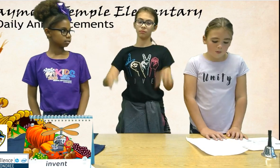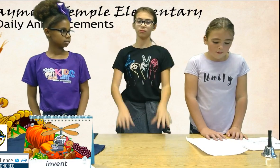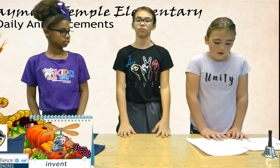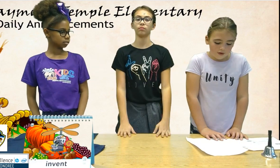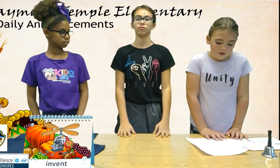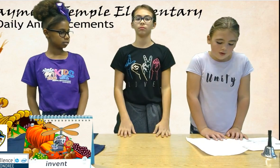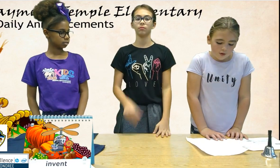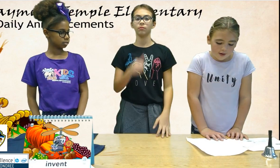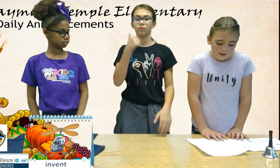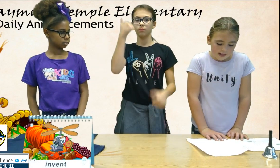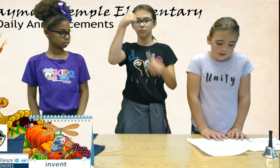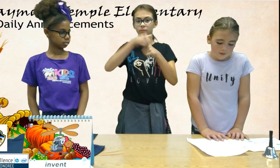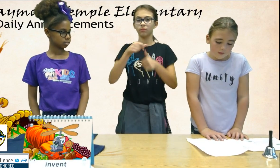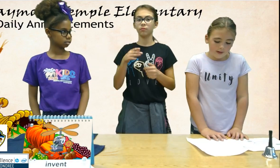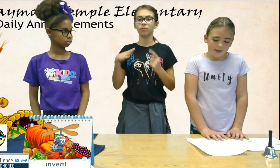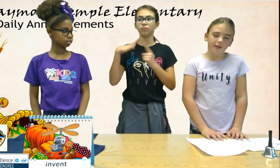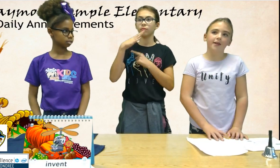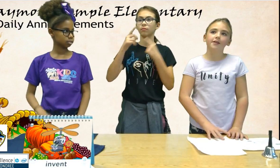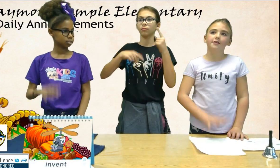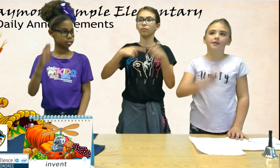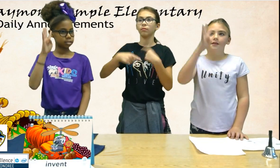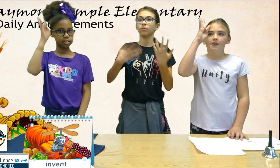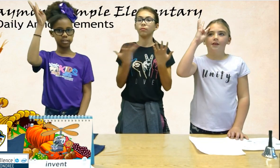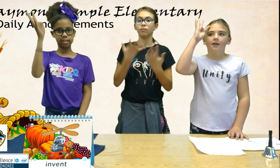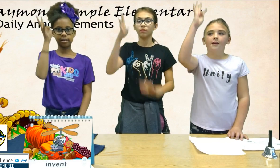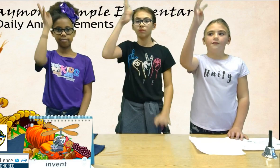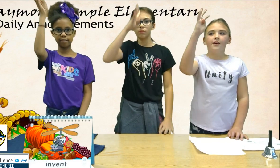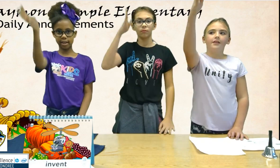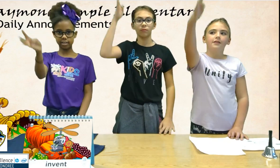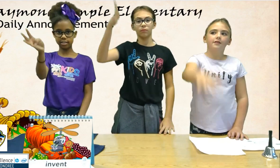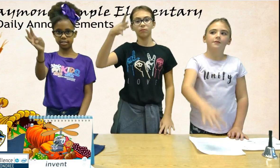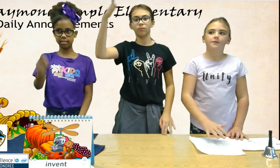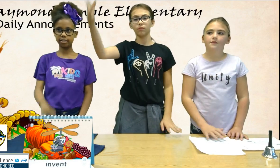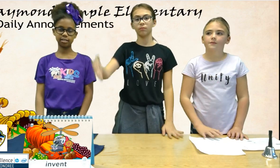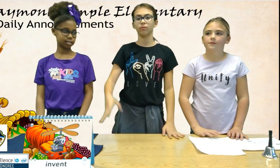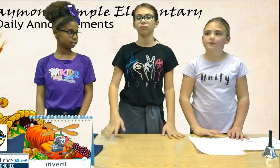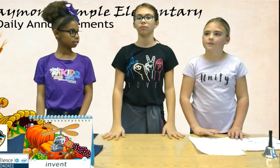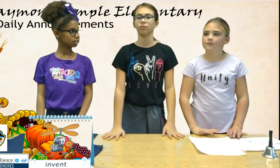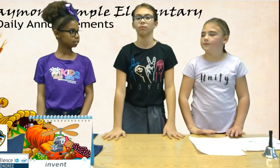Remember, the story and sign of the week is advanced.